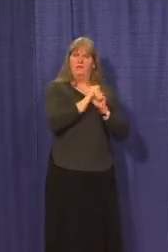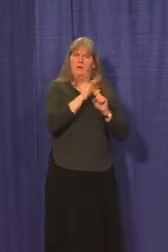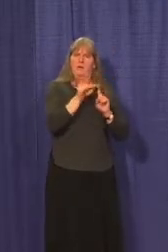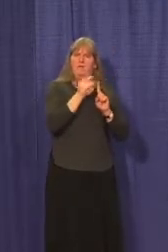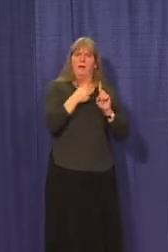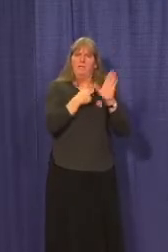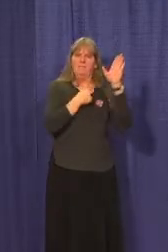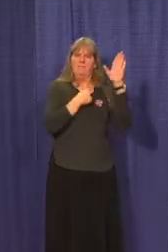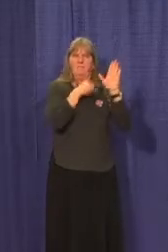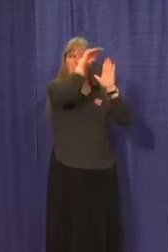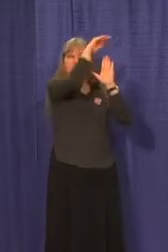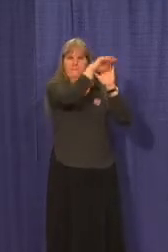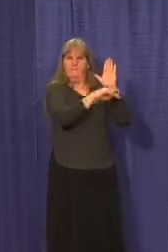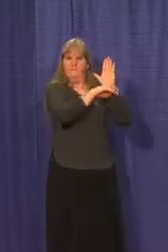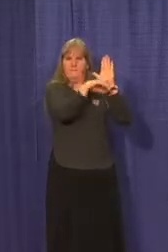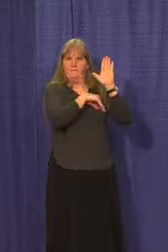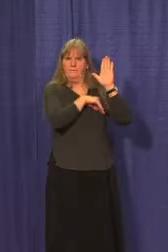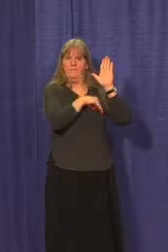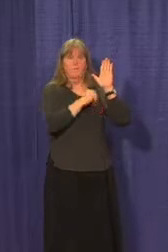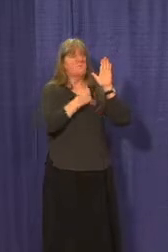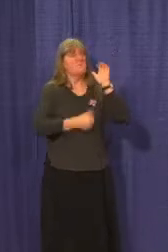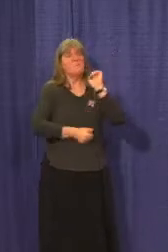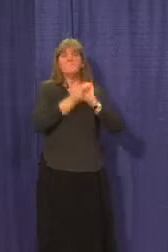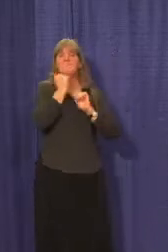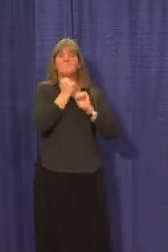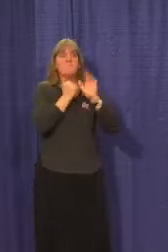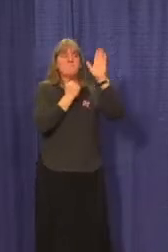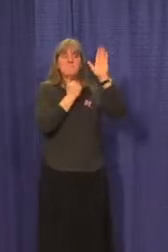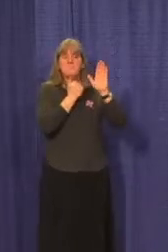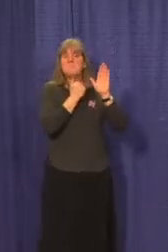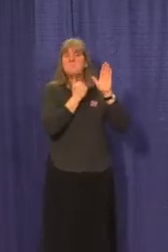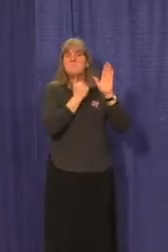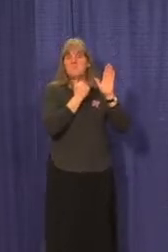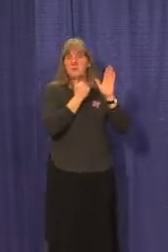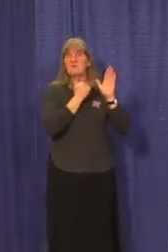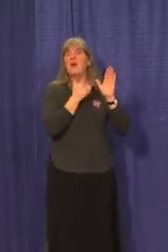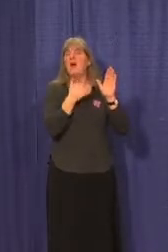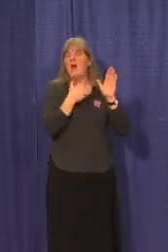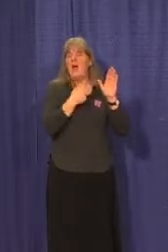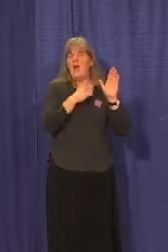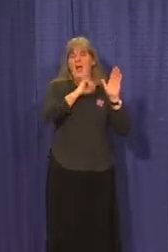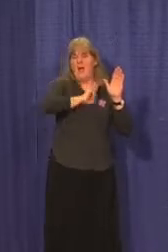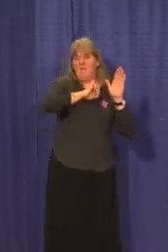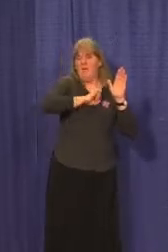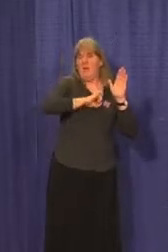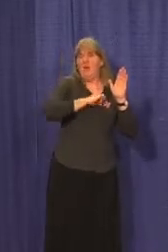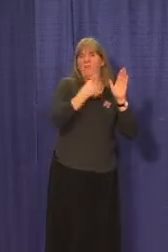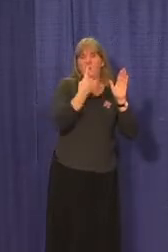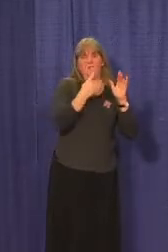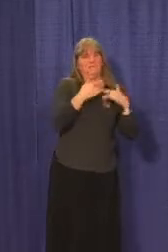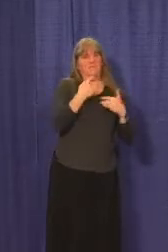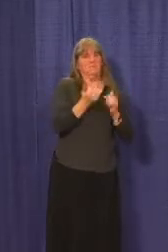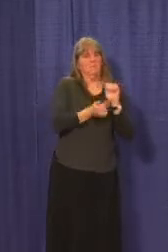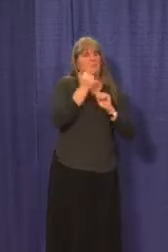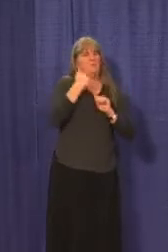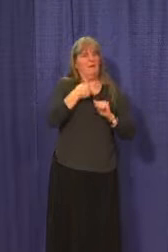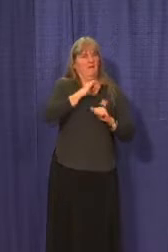with Yukon. So the overwhelming majority of cases have a cough as one of their symptoms.